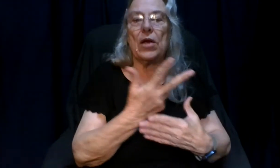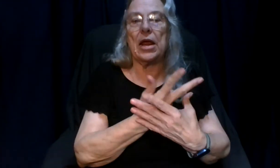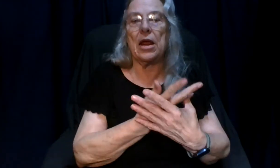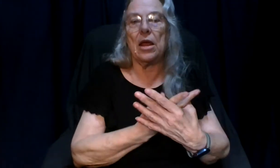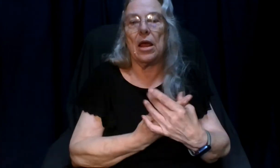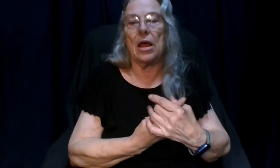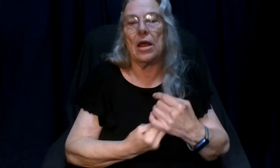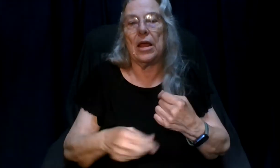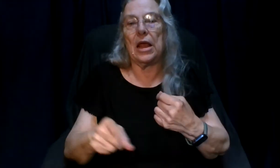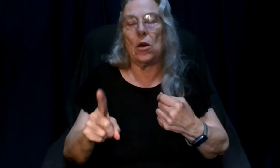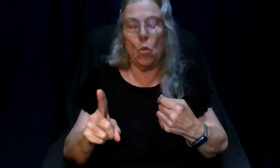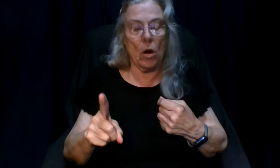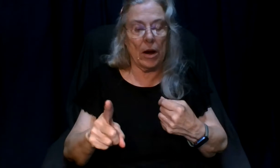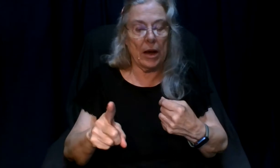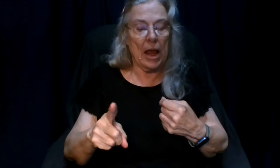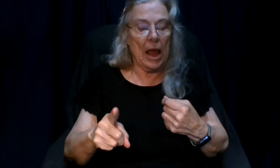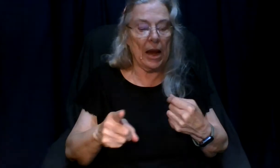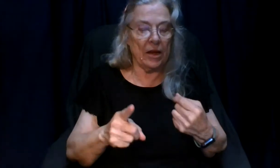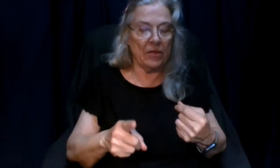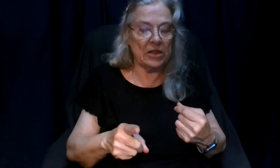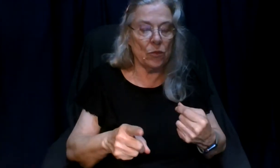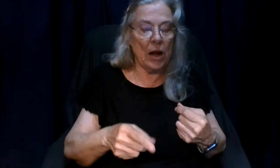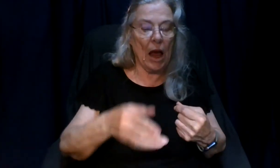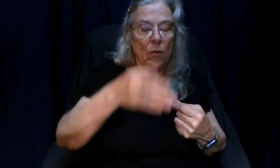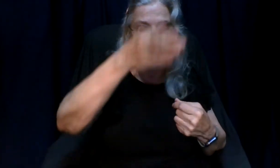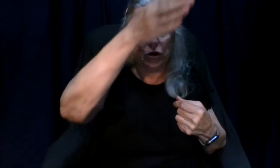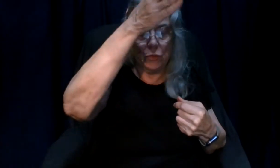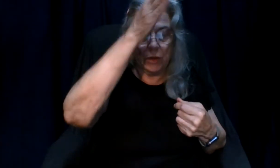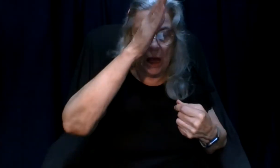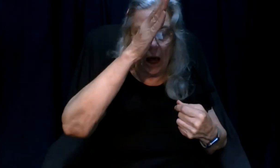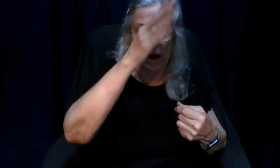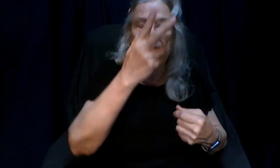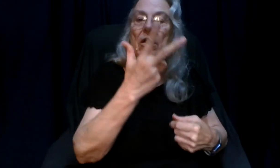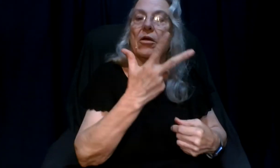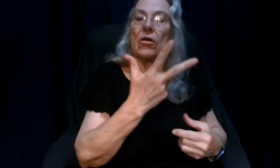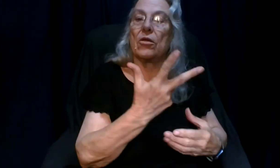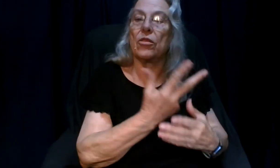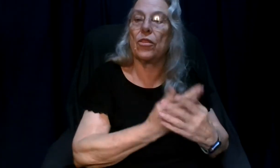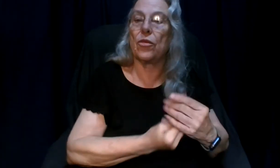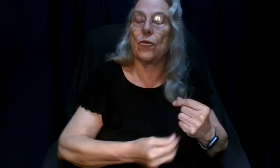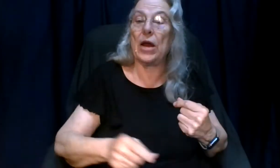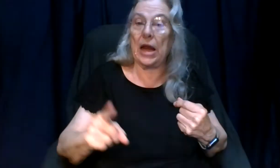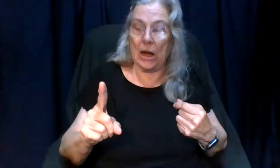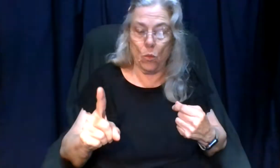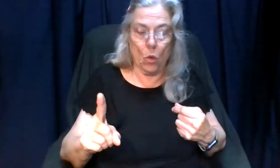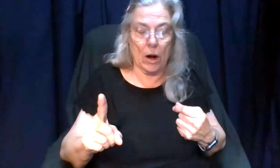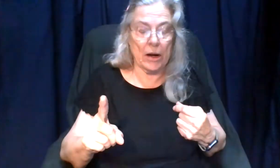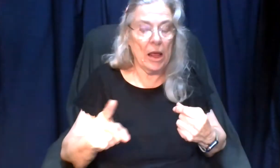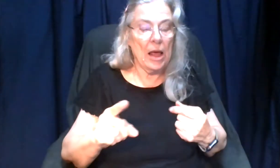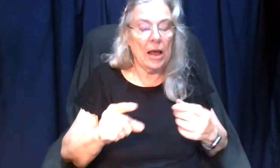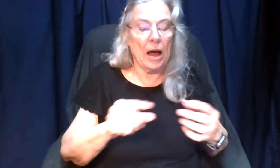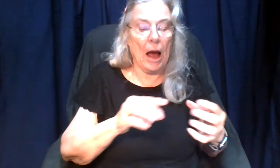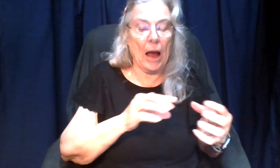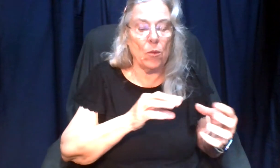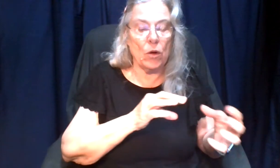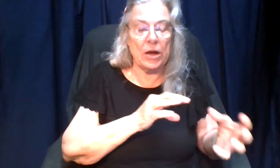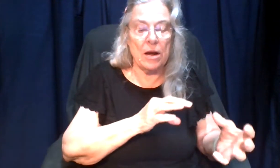in one and in this one i would do god three in one i would not